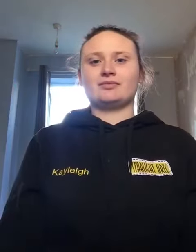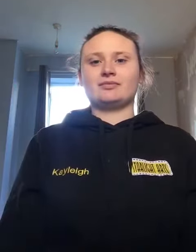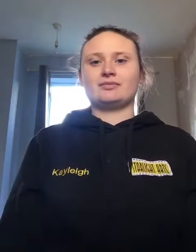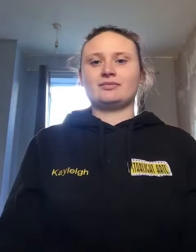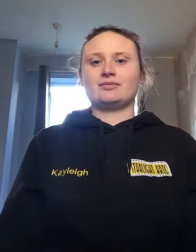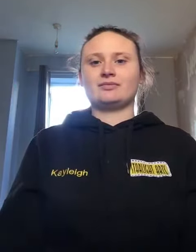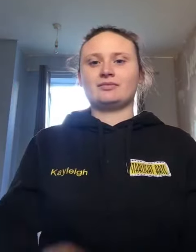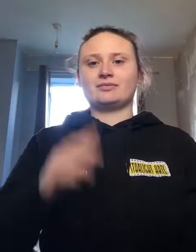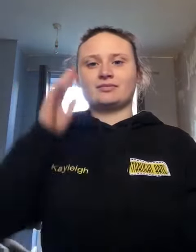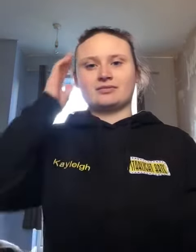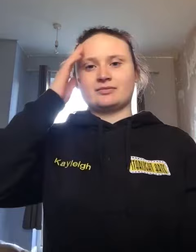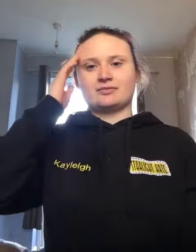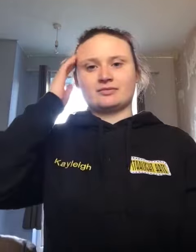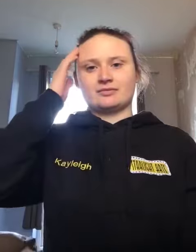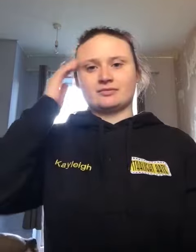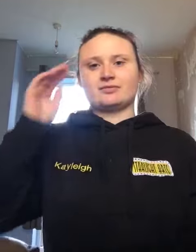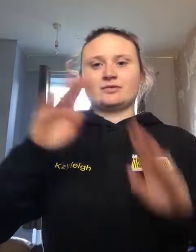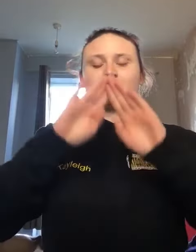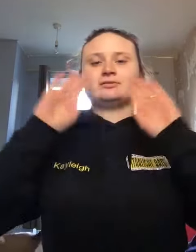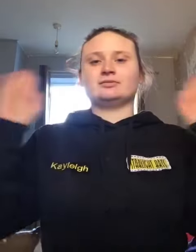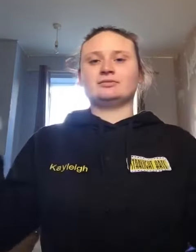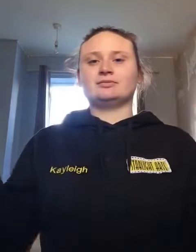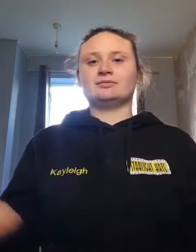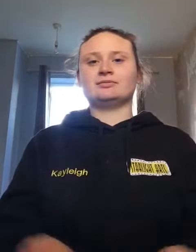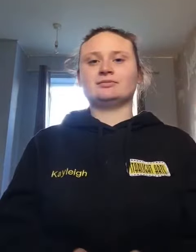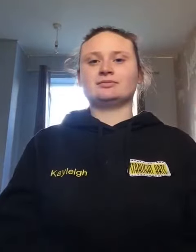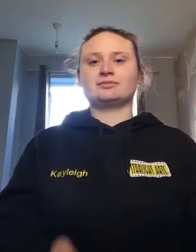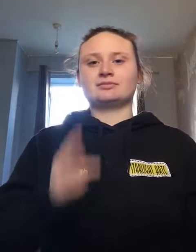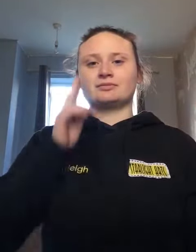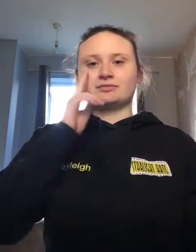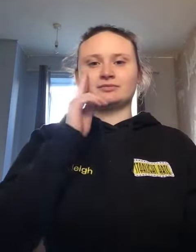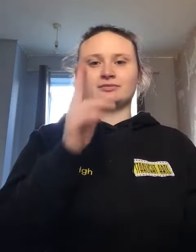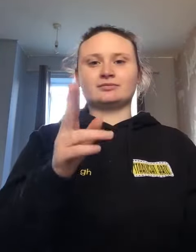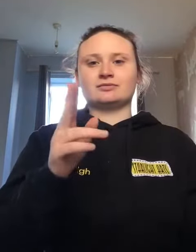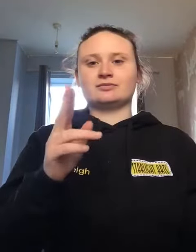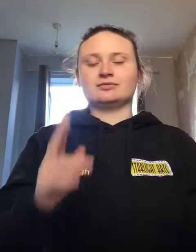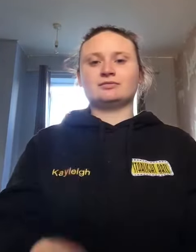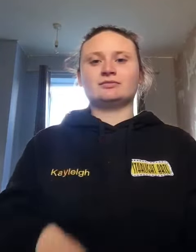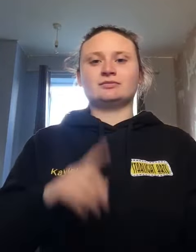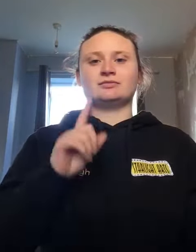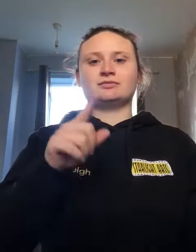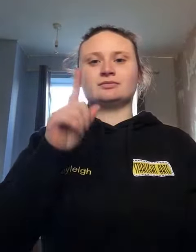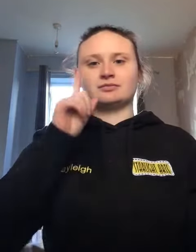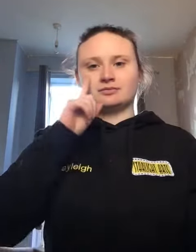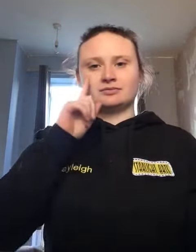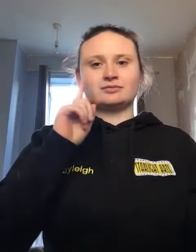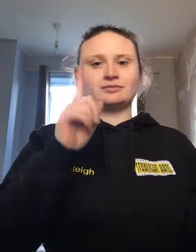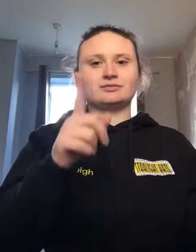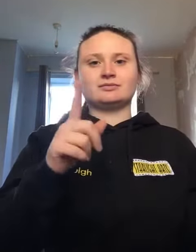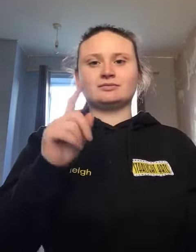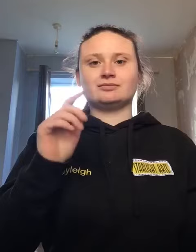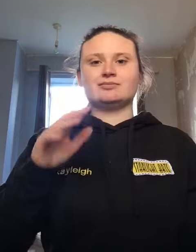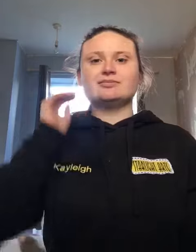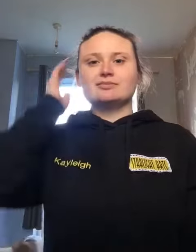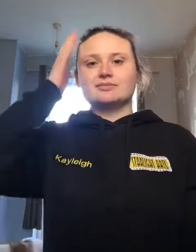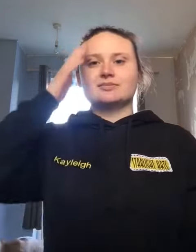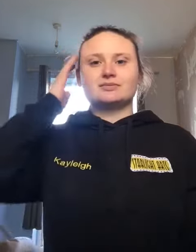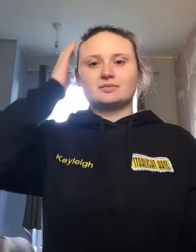I think of what the world could be, but here I'm the one I see. But here